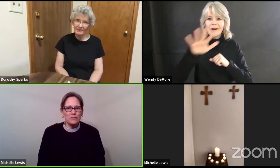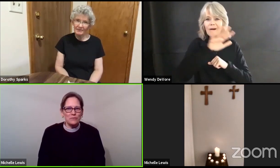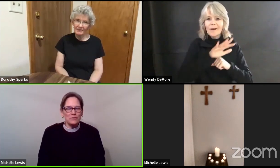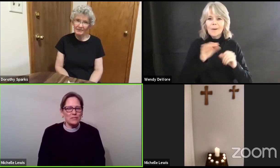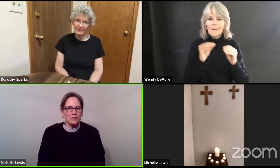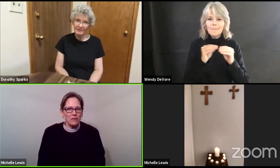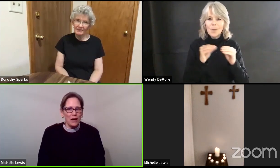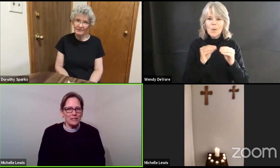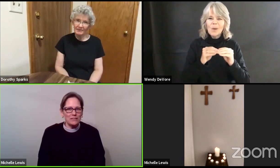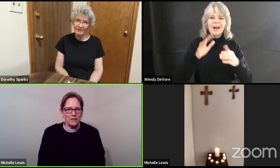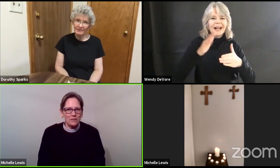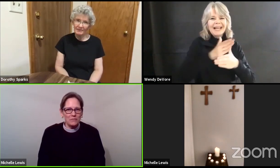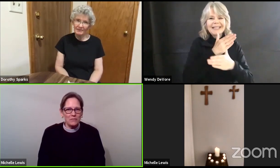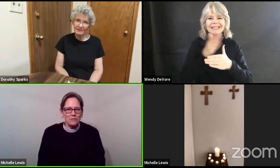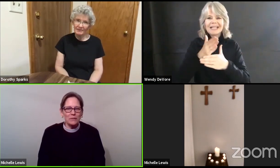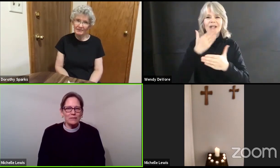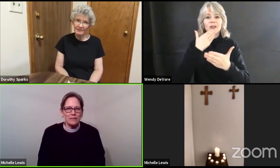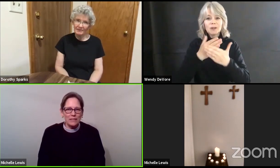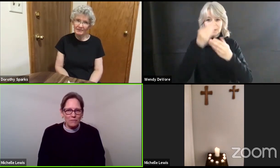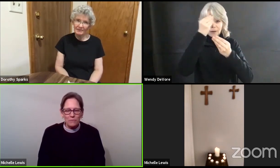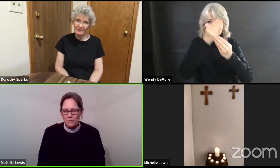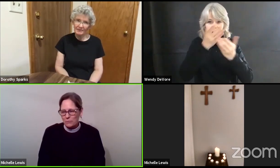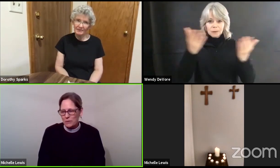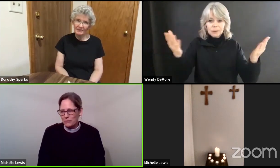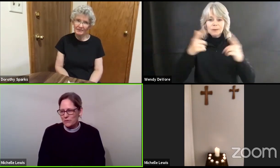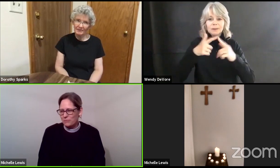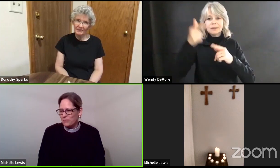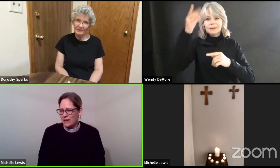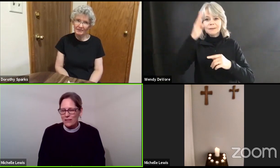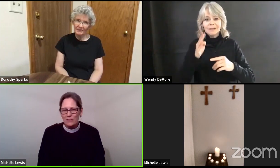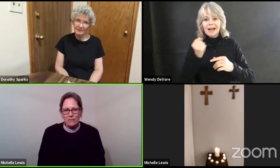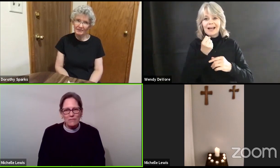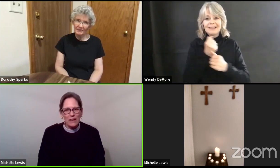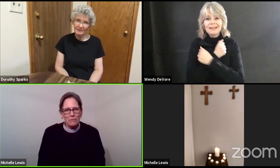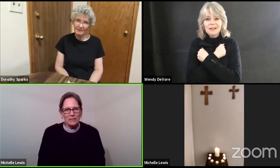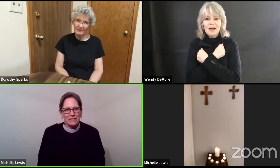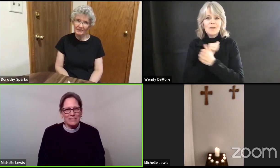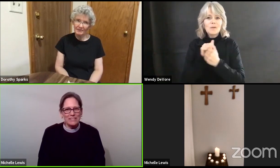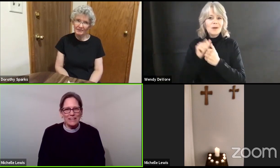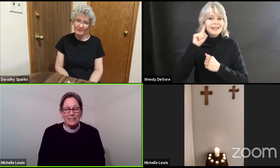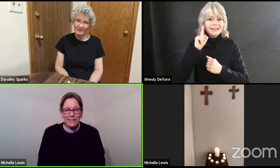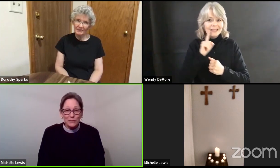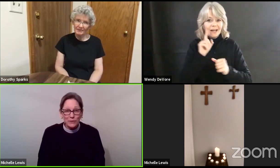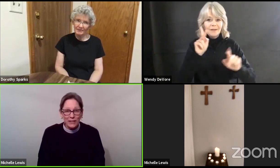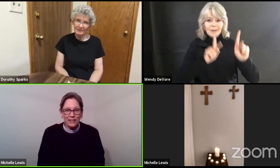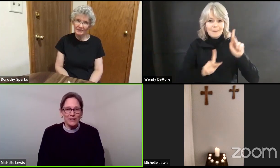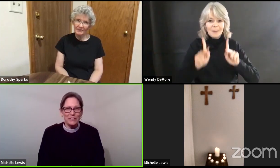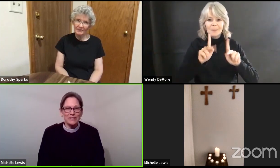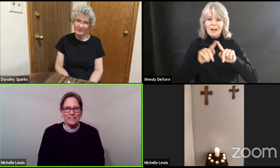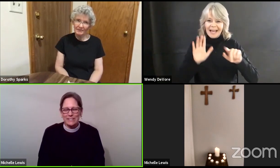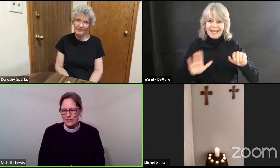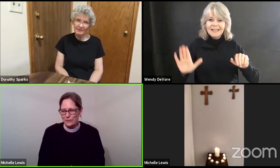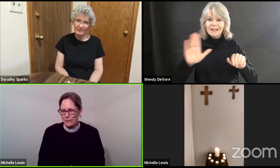news of God's love with deaf people and their families. That's what God calls us to do.